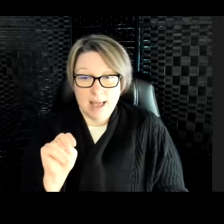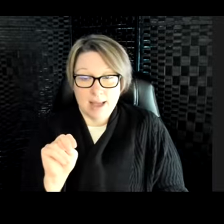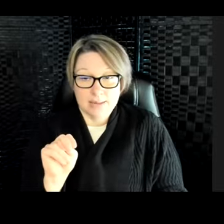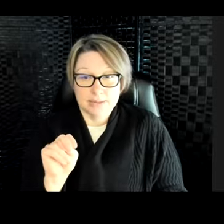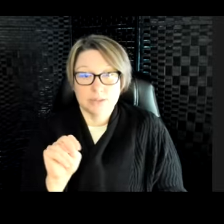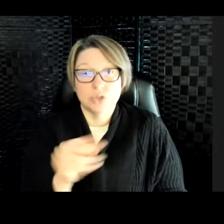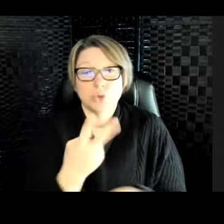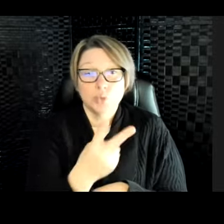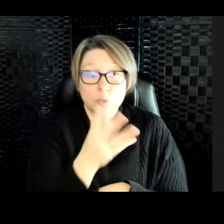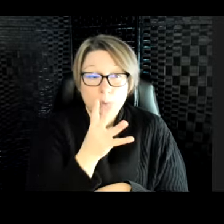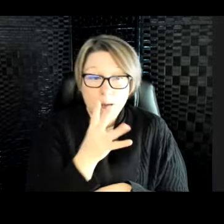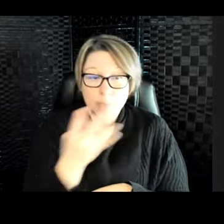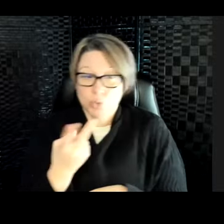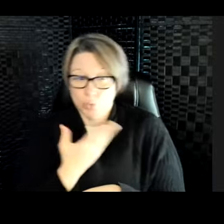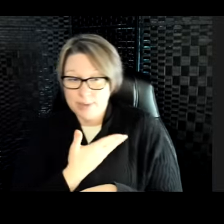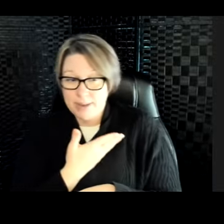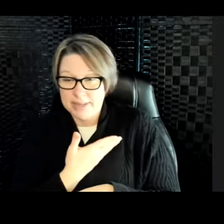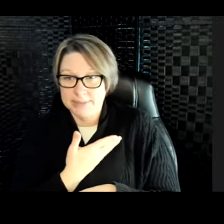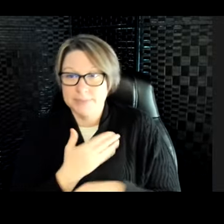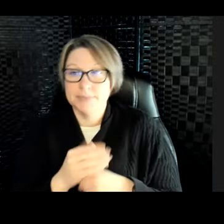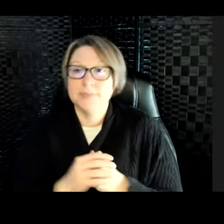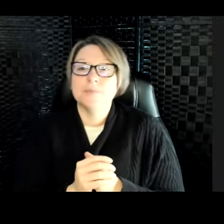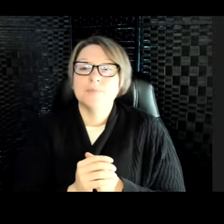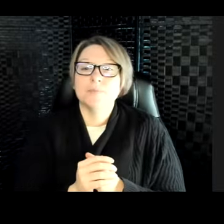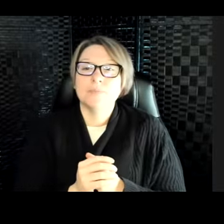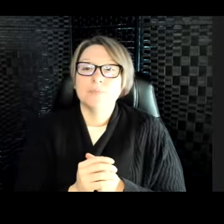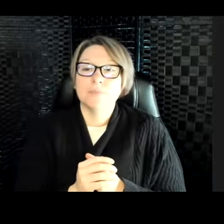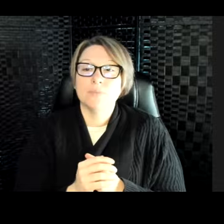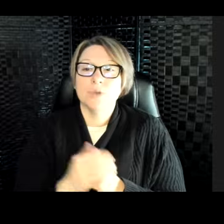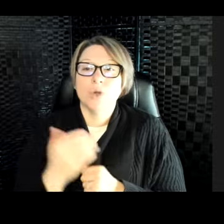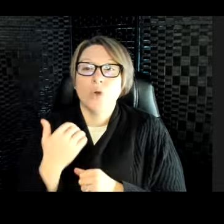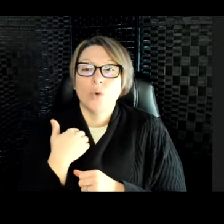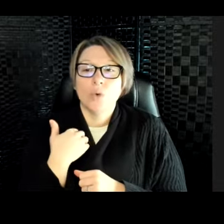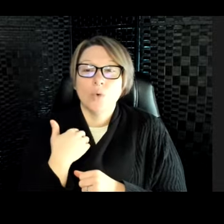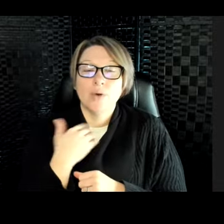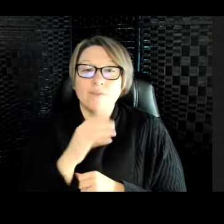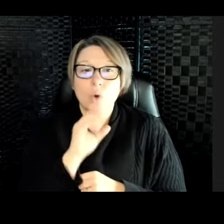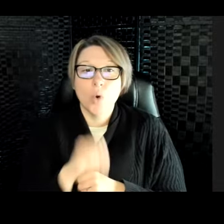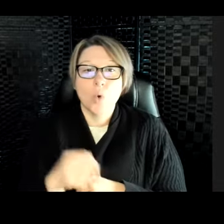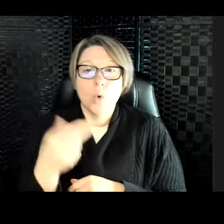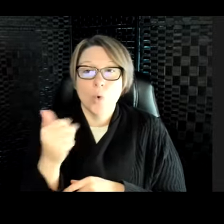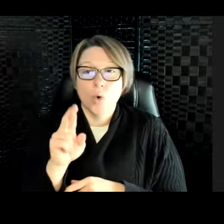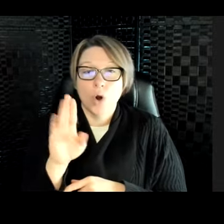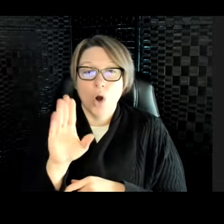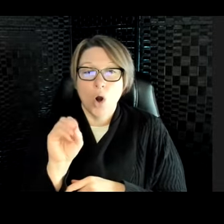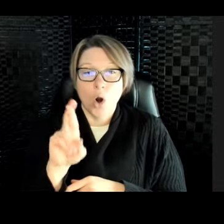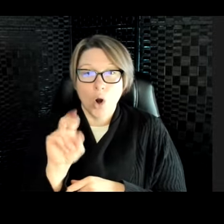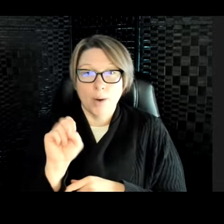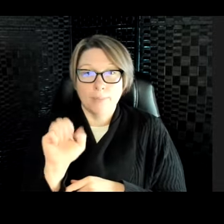their two babies. We have an old harbor seal named Fritz, who is really